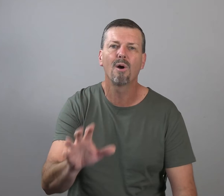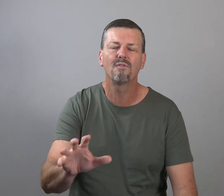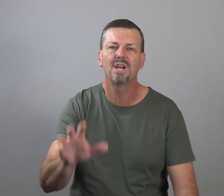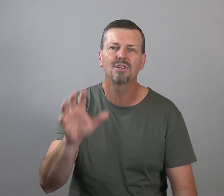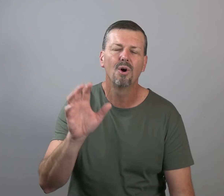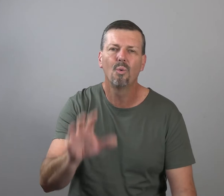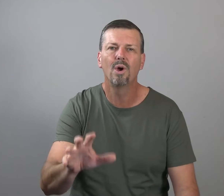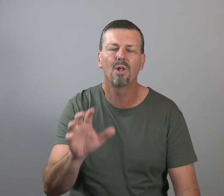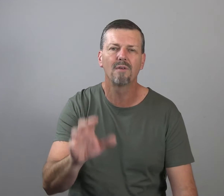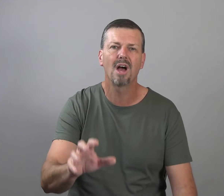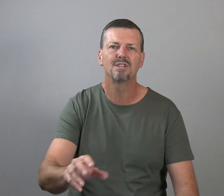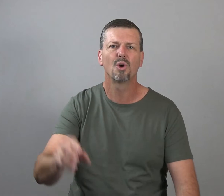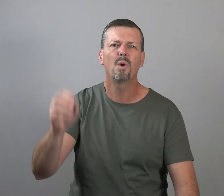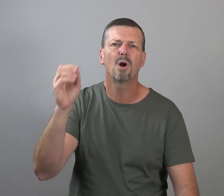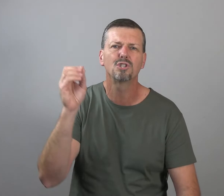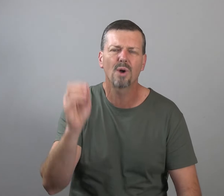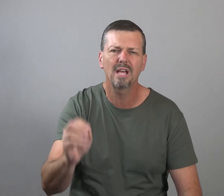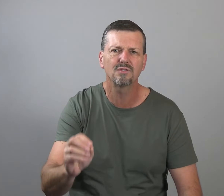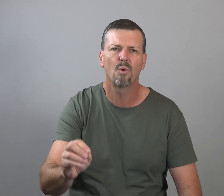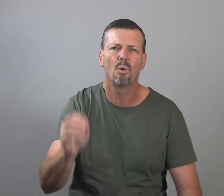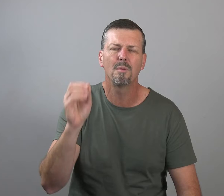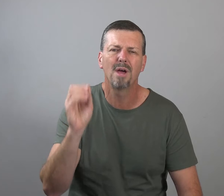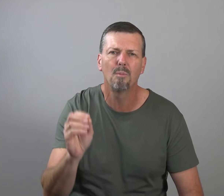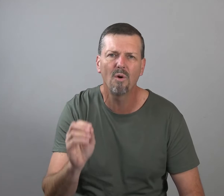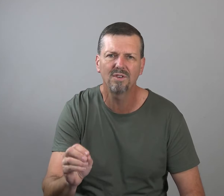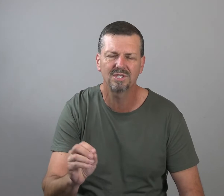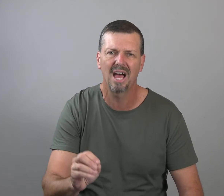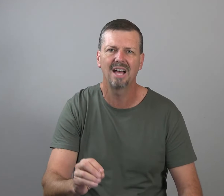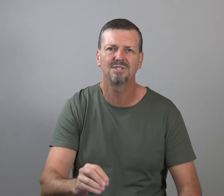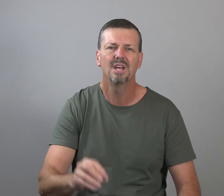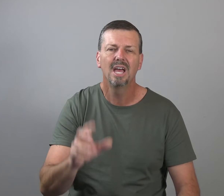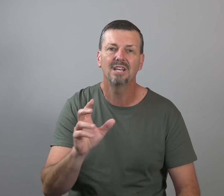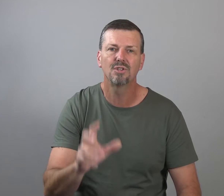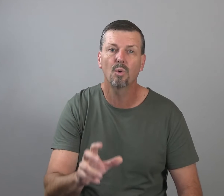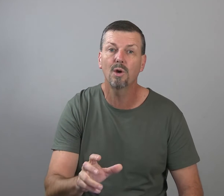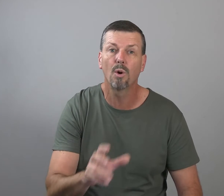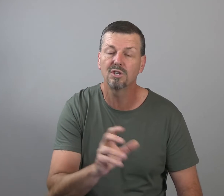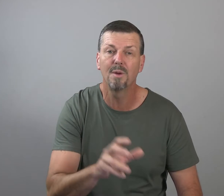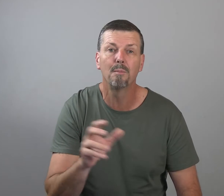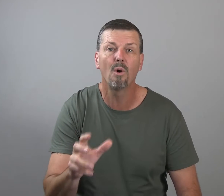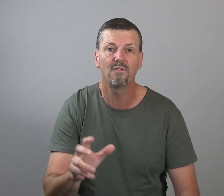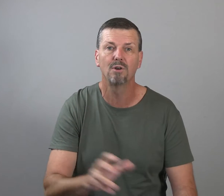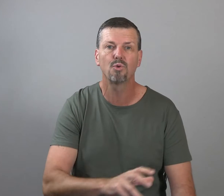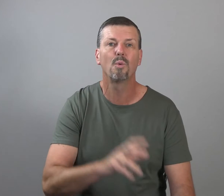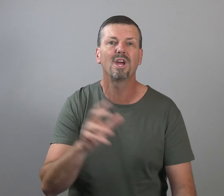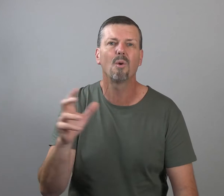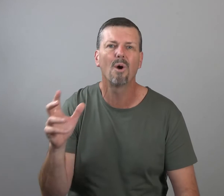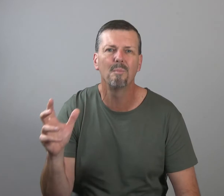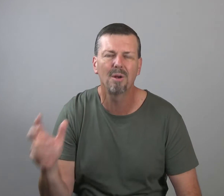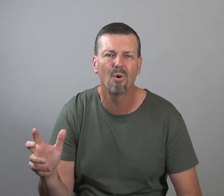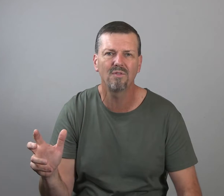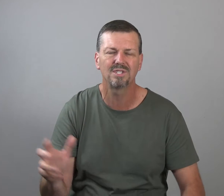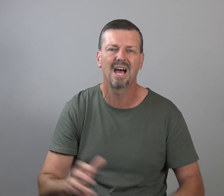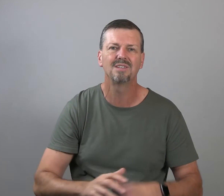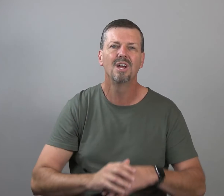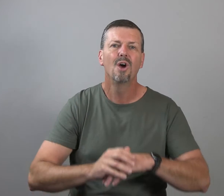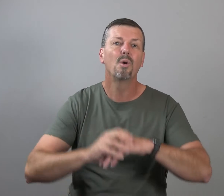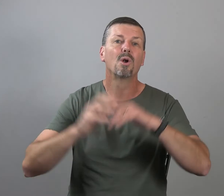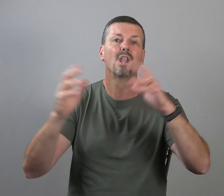perfect will of God. So we are transformed, metamorphosized is the Greek word. metamorphos, where we get our word metamorphosized. We are